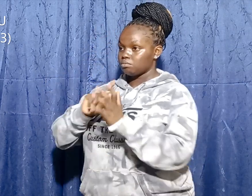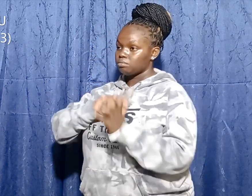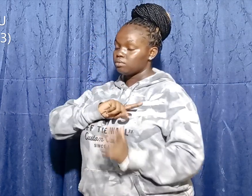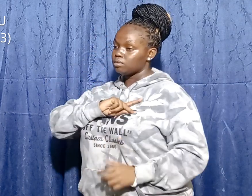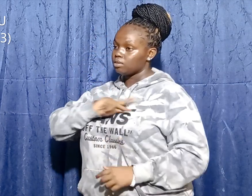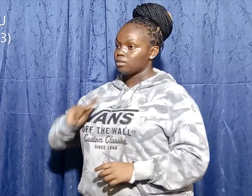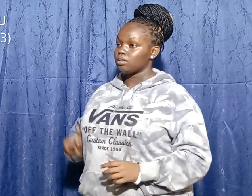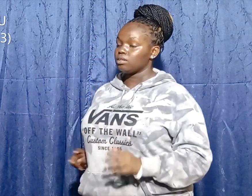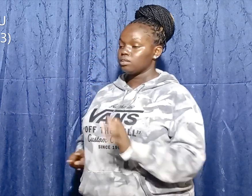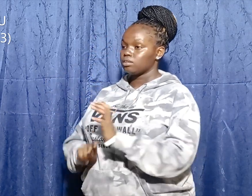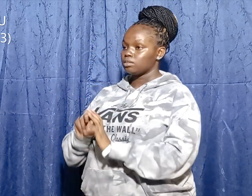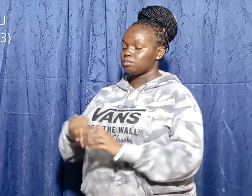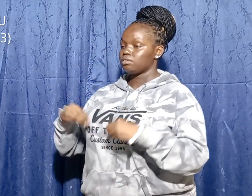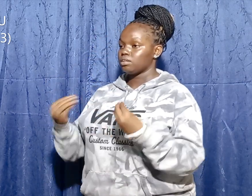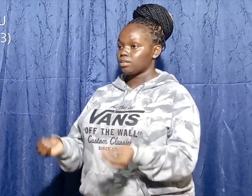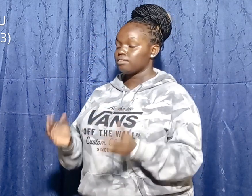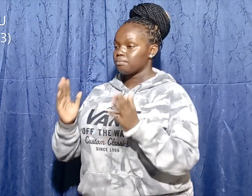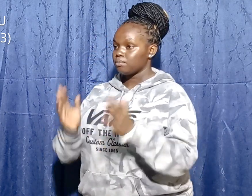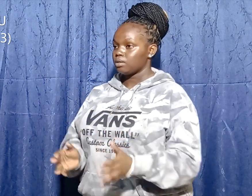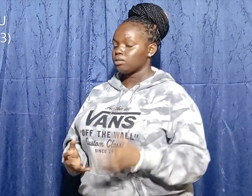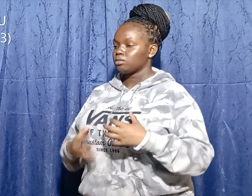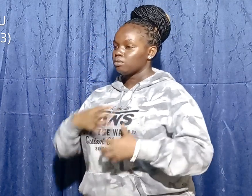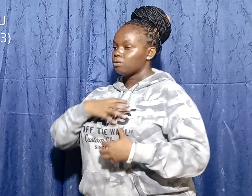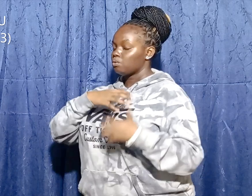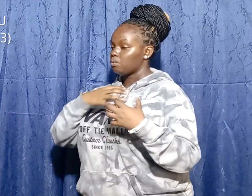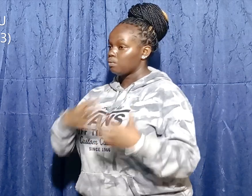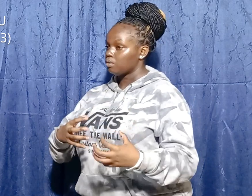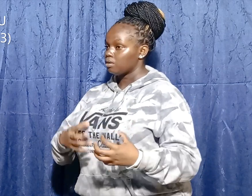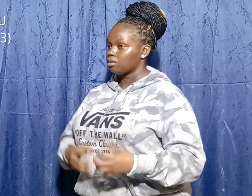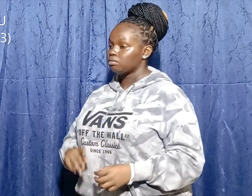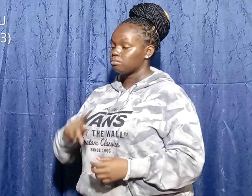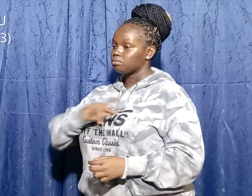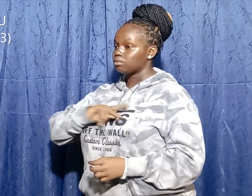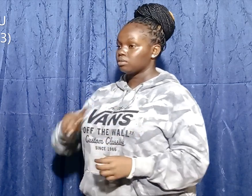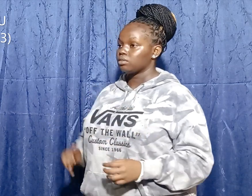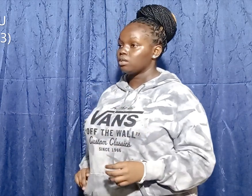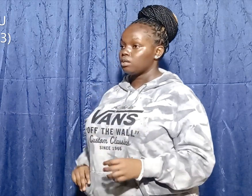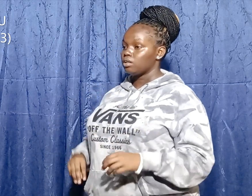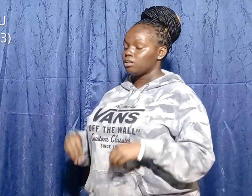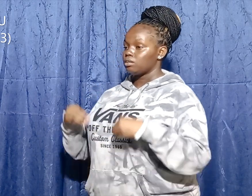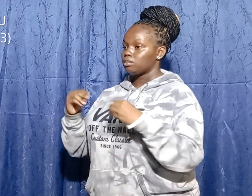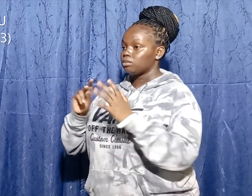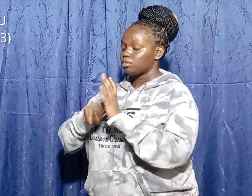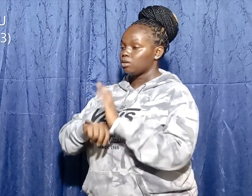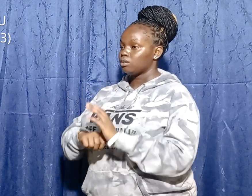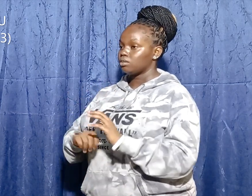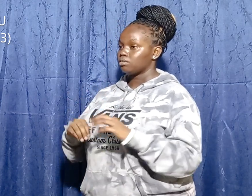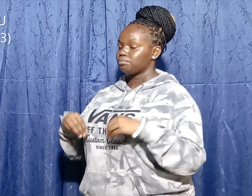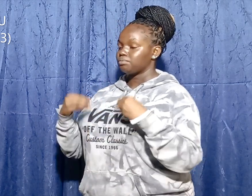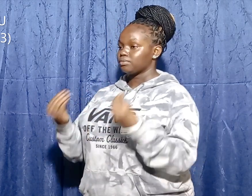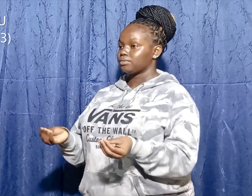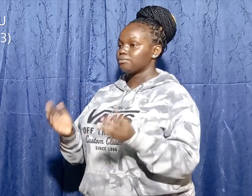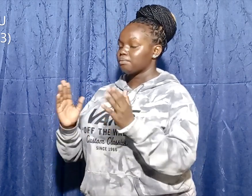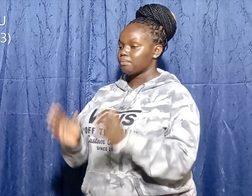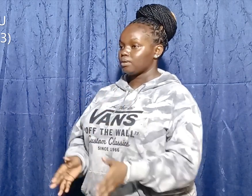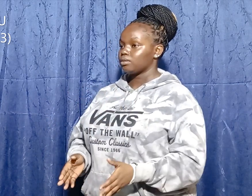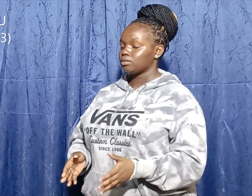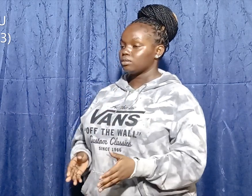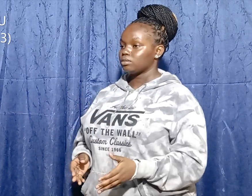person wealth, King Saul will give the person to marry, the father's person will